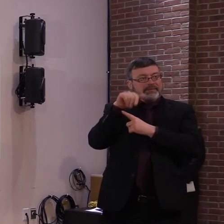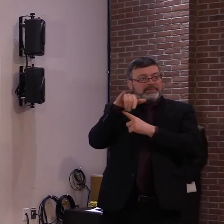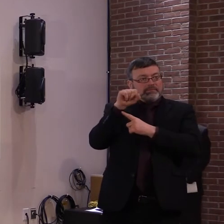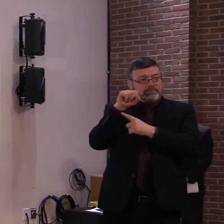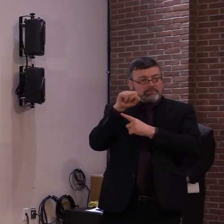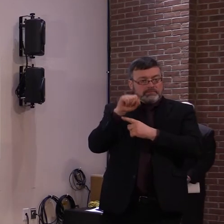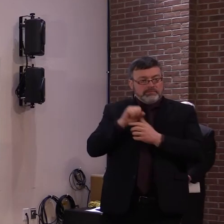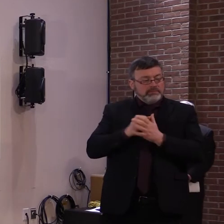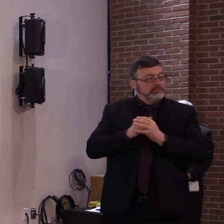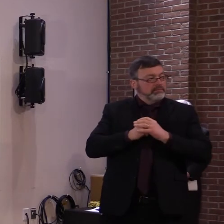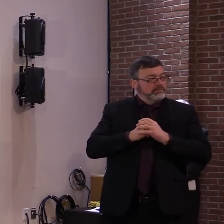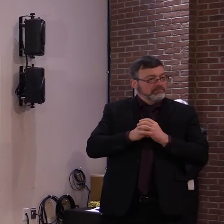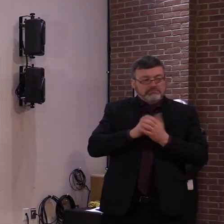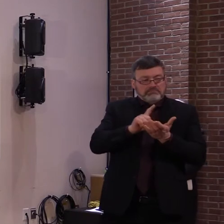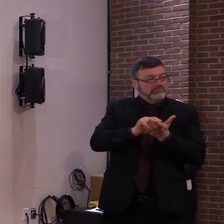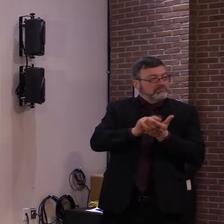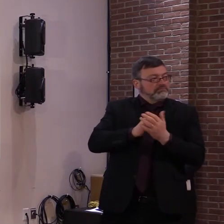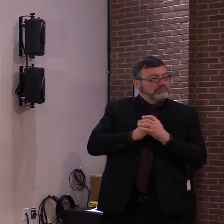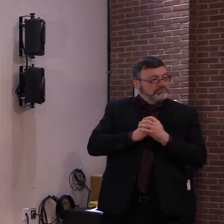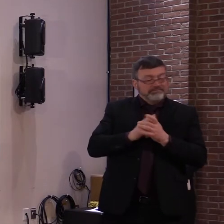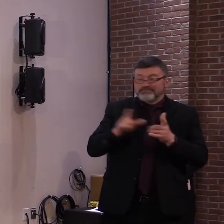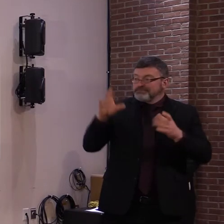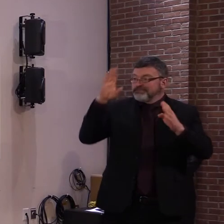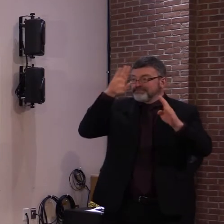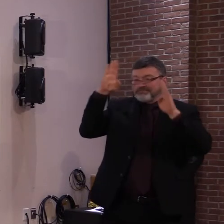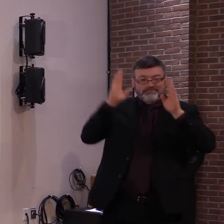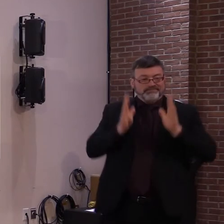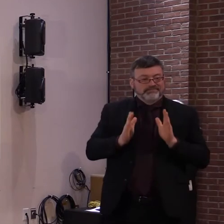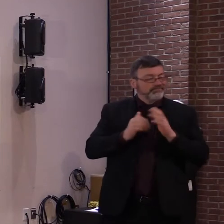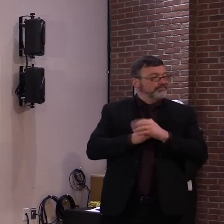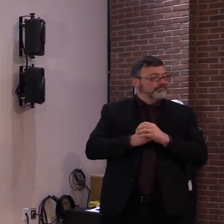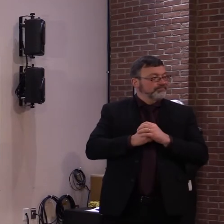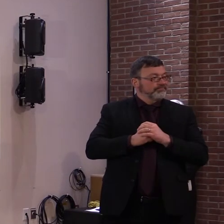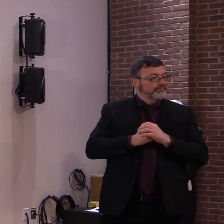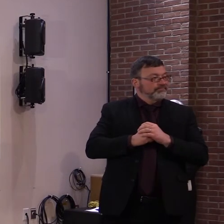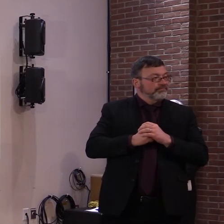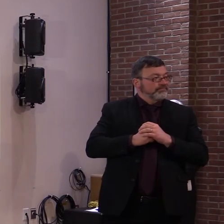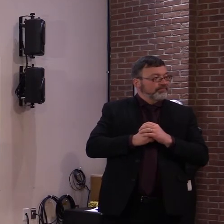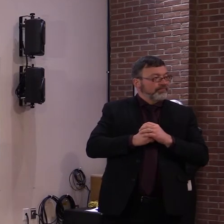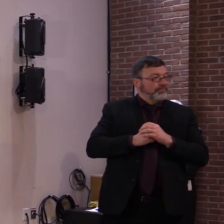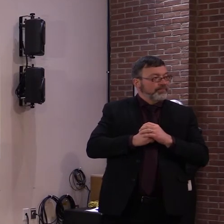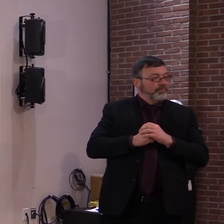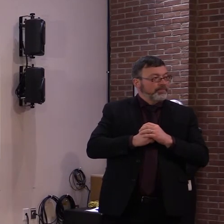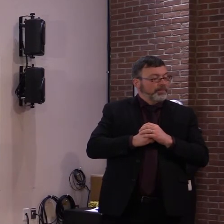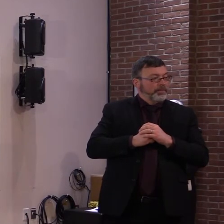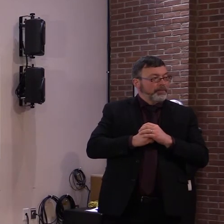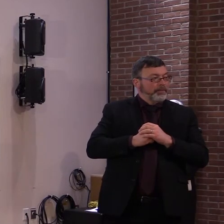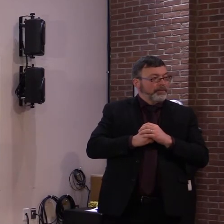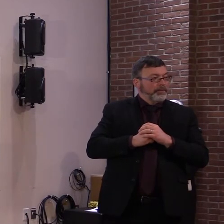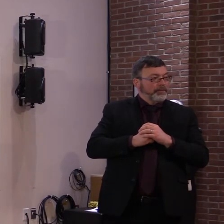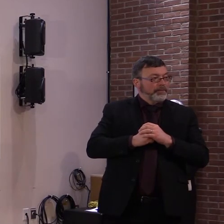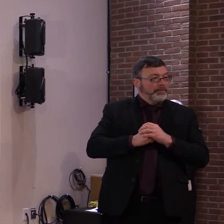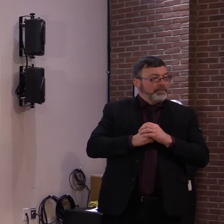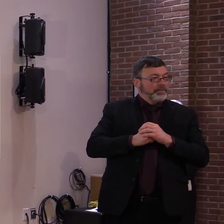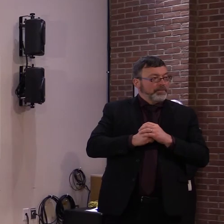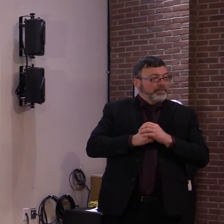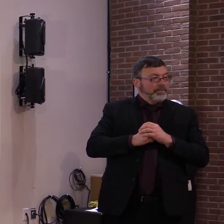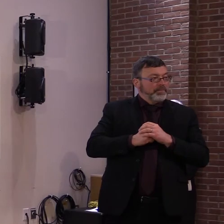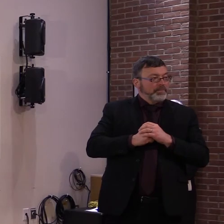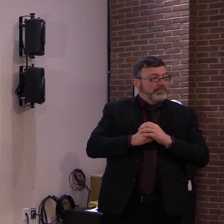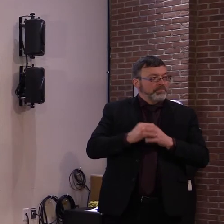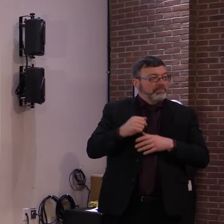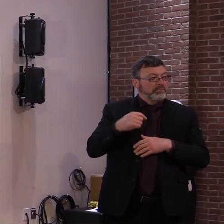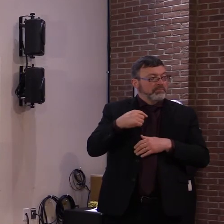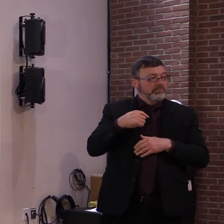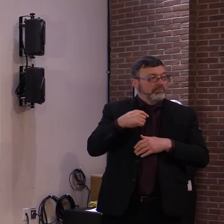Hi, this is Colin Flanders filling in for Andrea. Um, I was wondering if you could give us a better picture of what these vaccine clinics